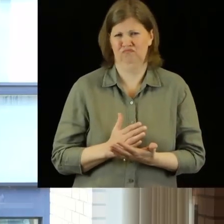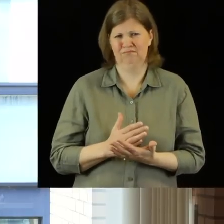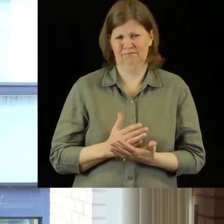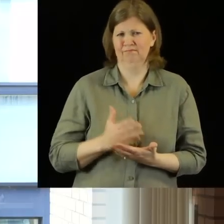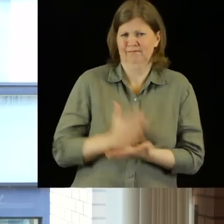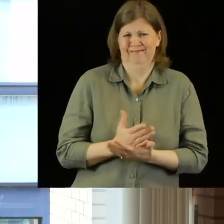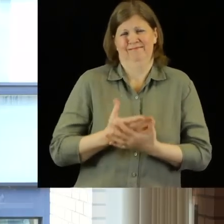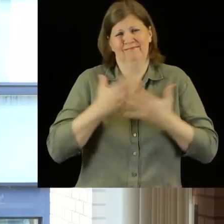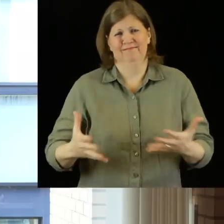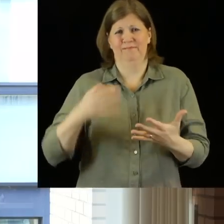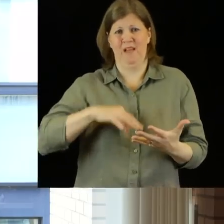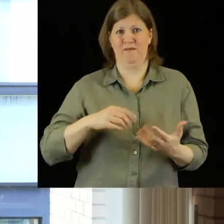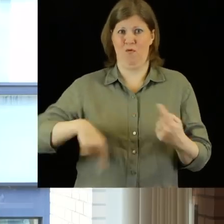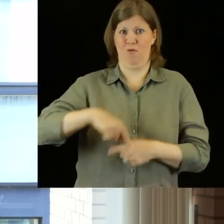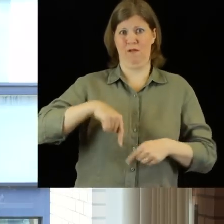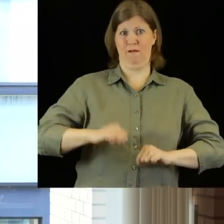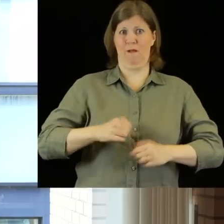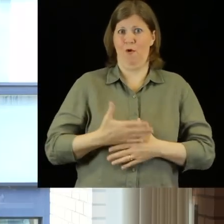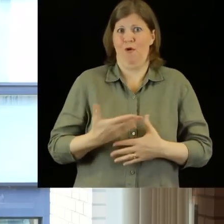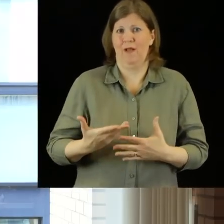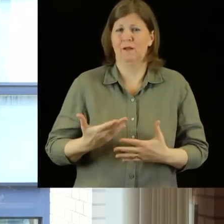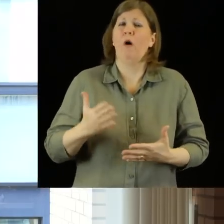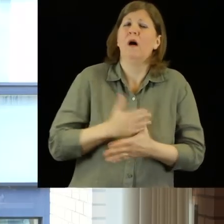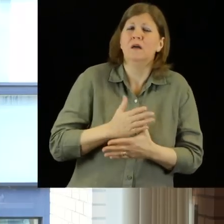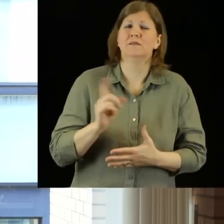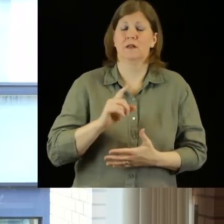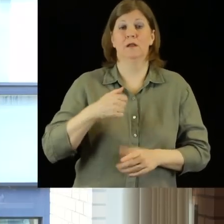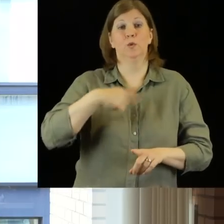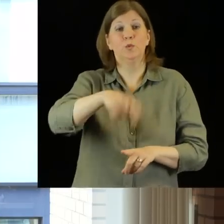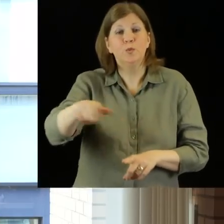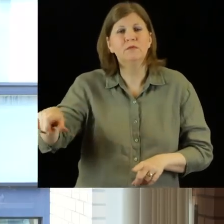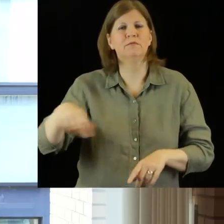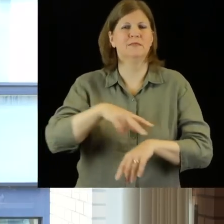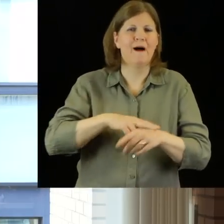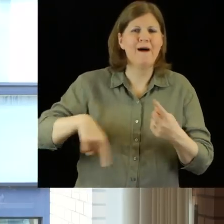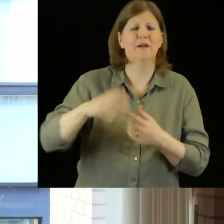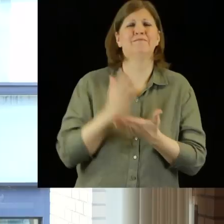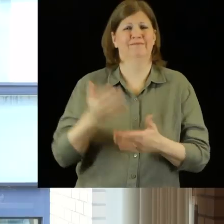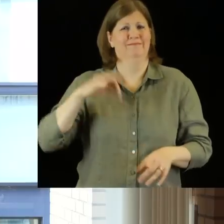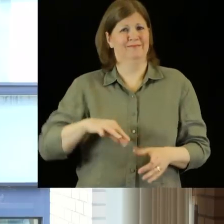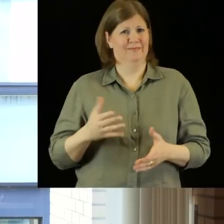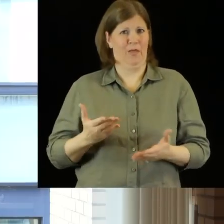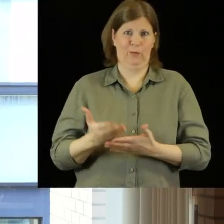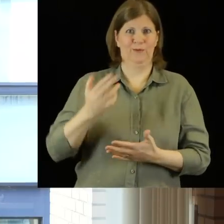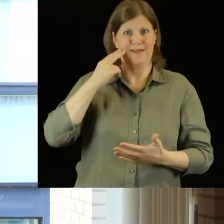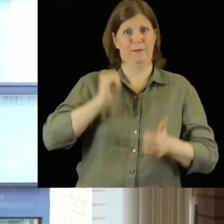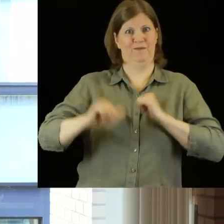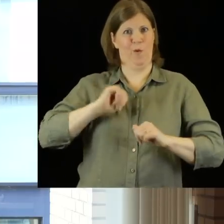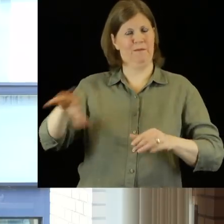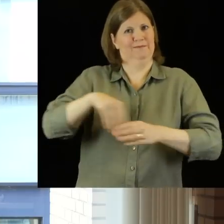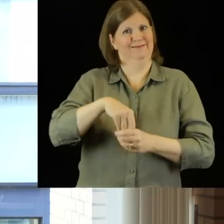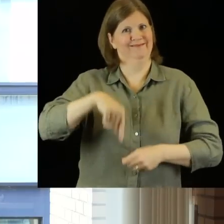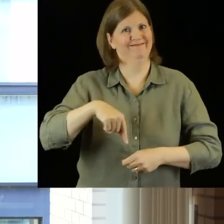at all that there will be enormous benefits from this work. First of all, all of our students and staff here will benefit from including